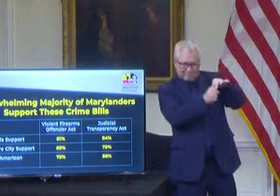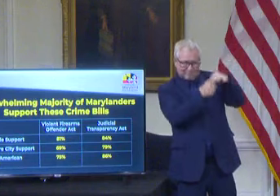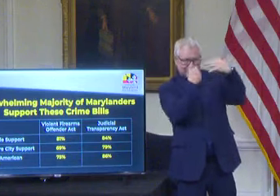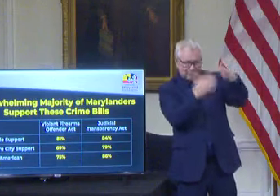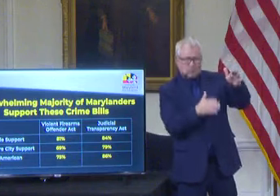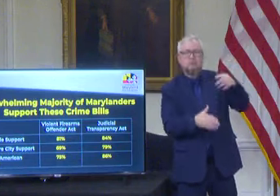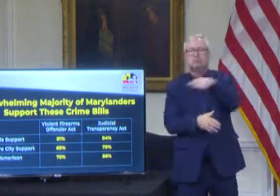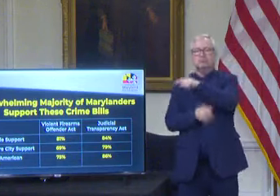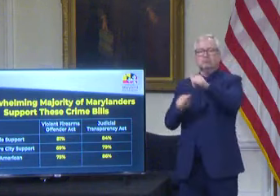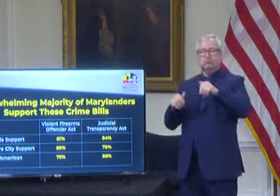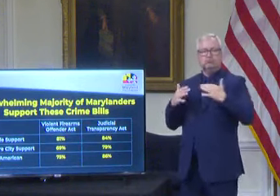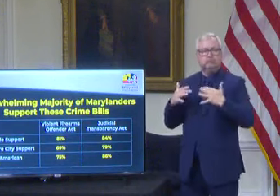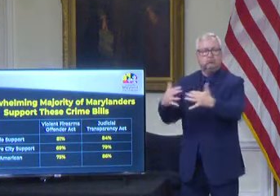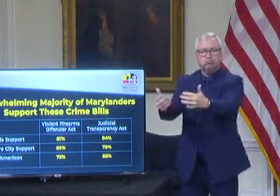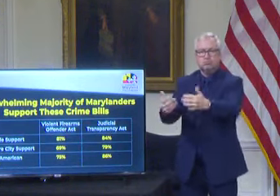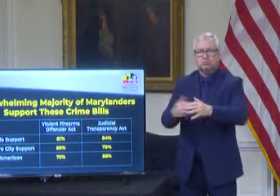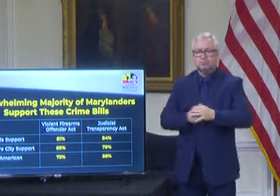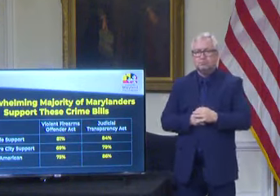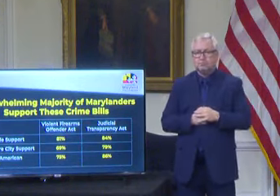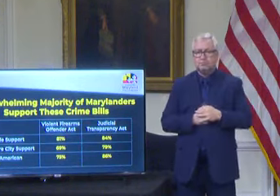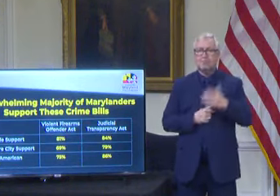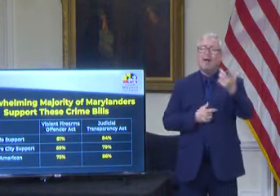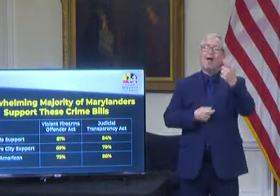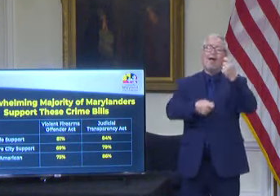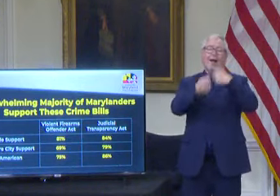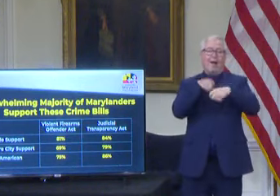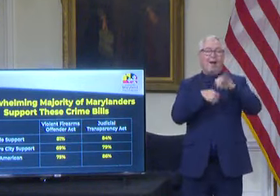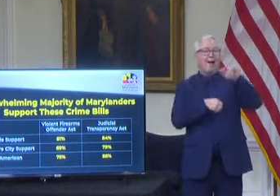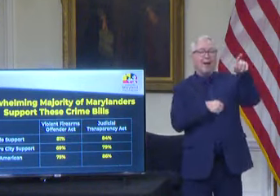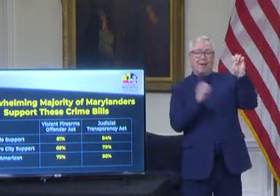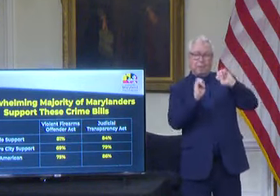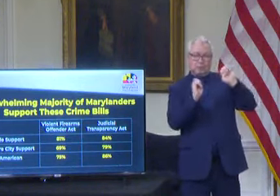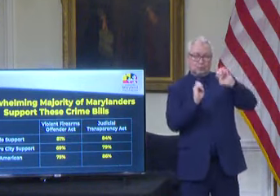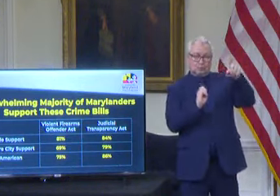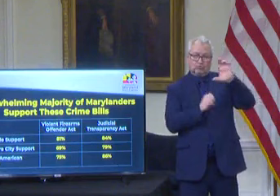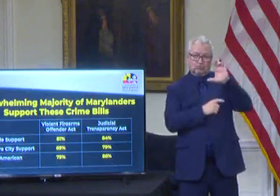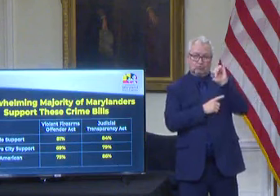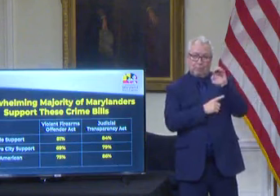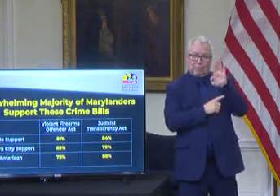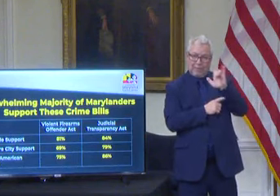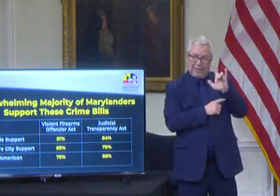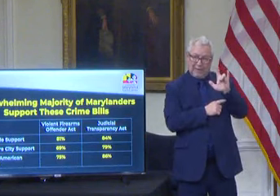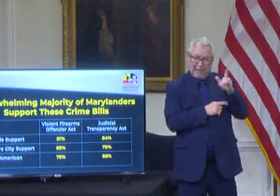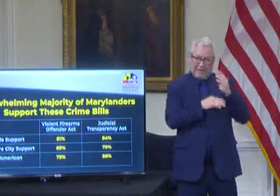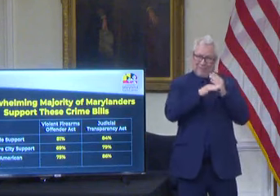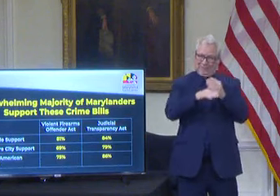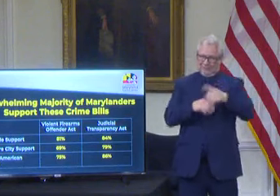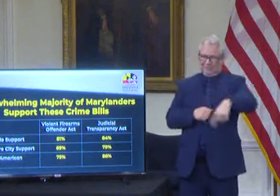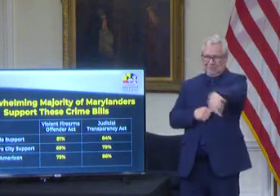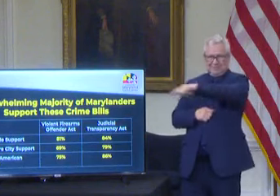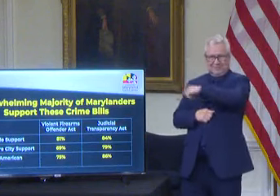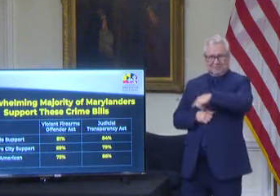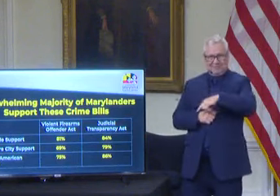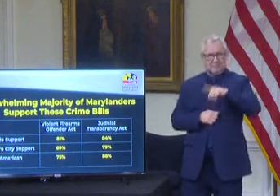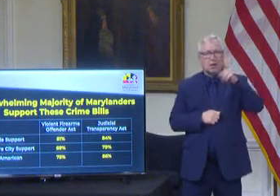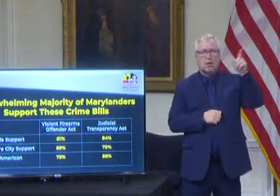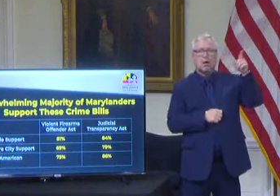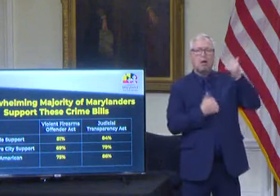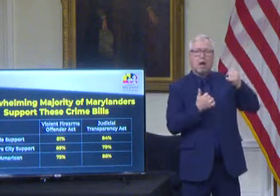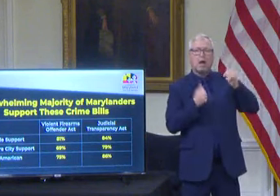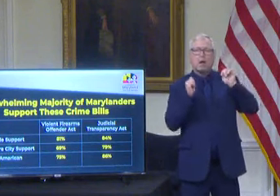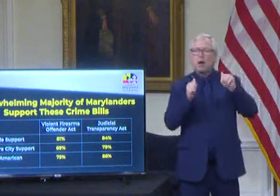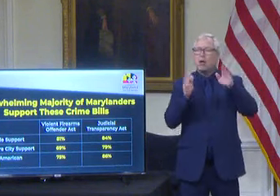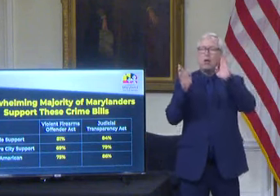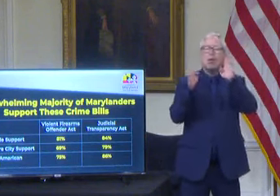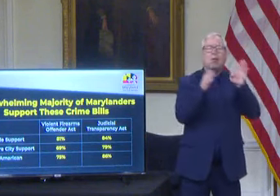Rather than passing these emergency crime bills and protecting our citizens. The focus of the legislature this